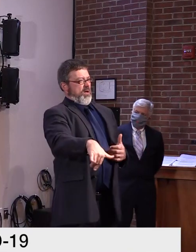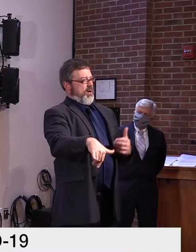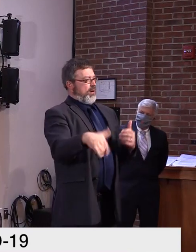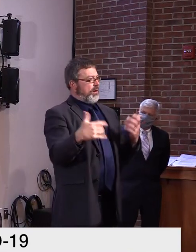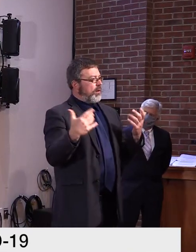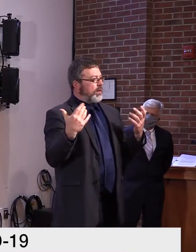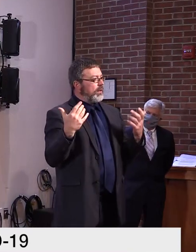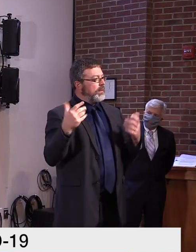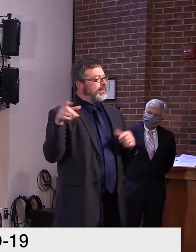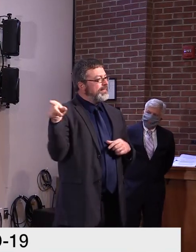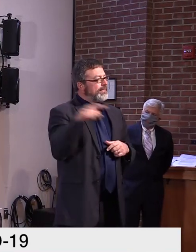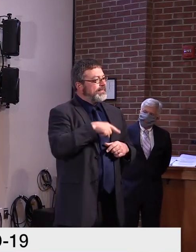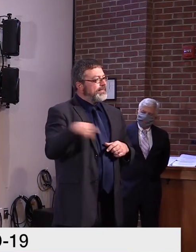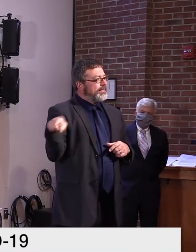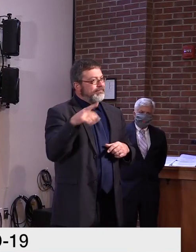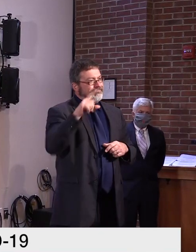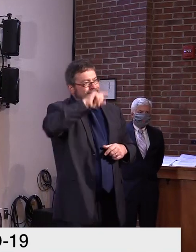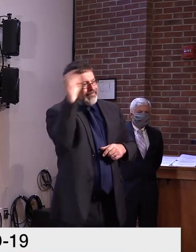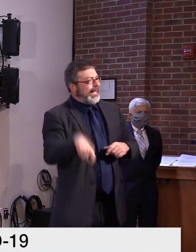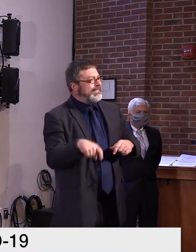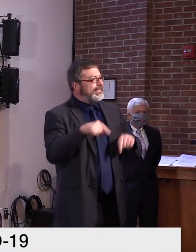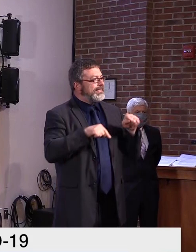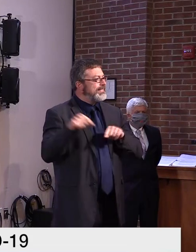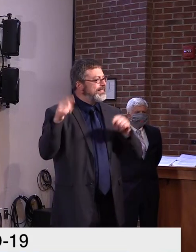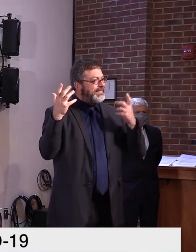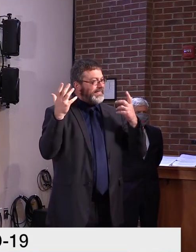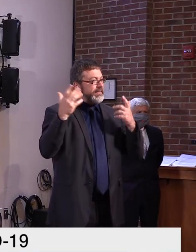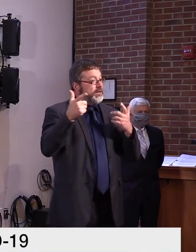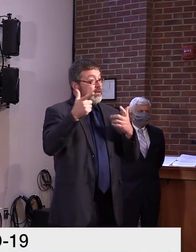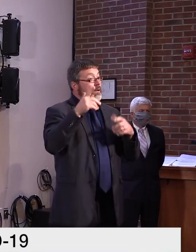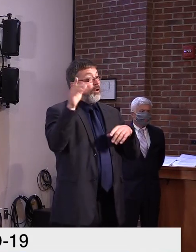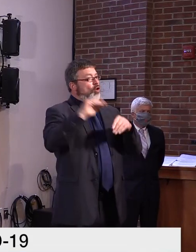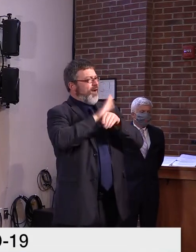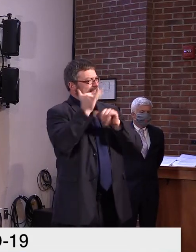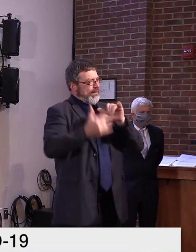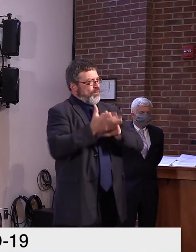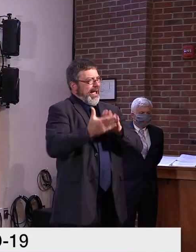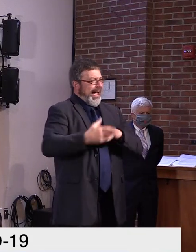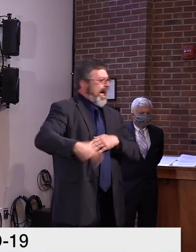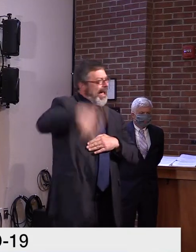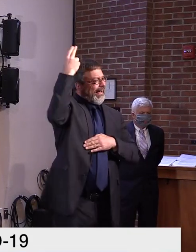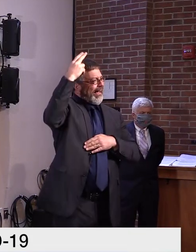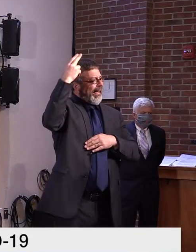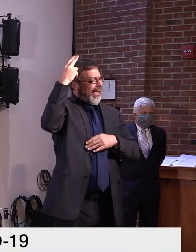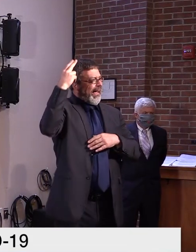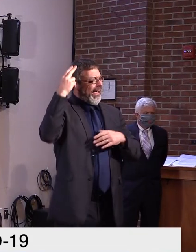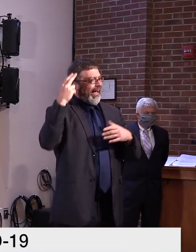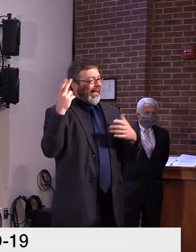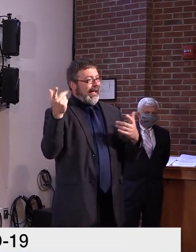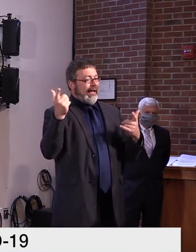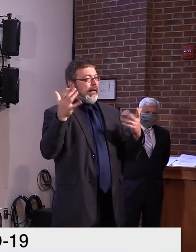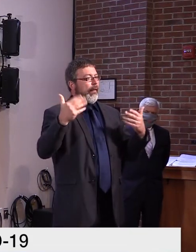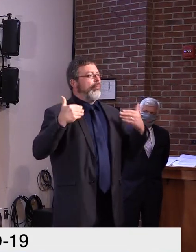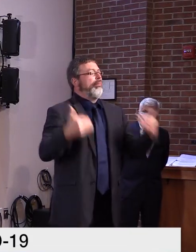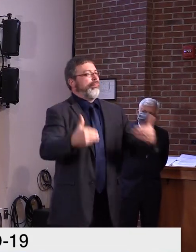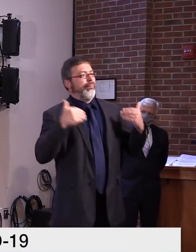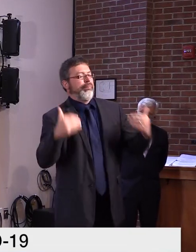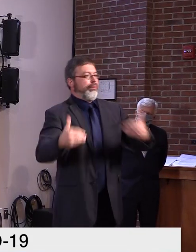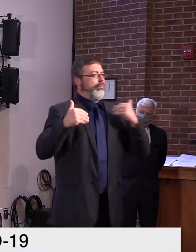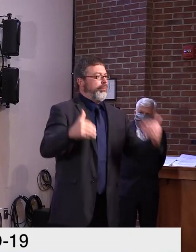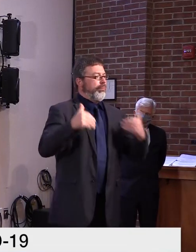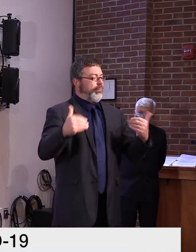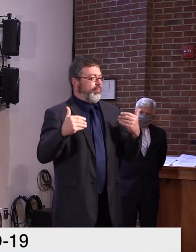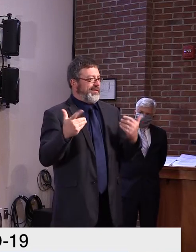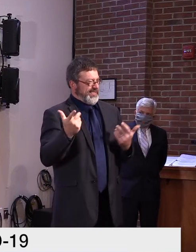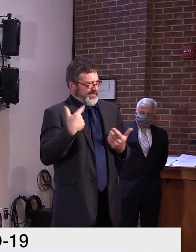that would make you expect that the colleges will do well. Um, and we need to all learn from